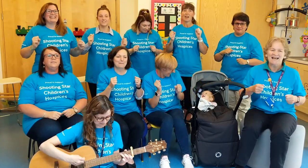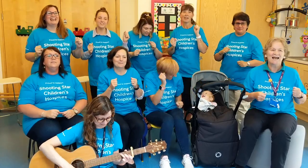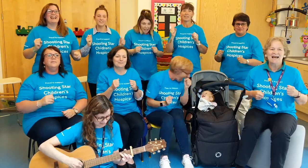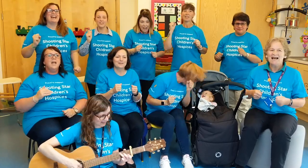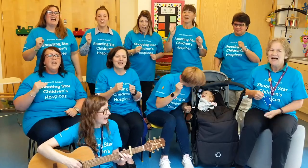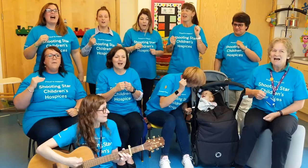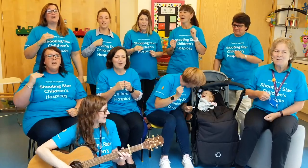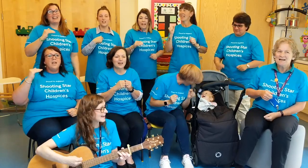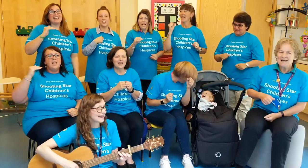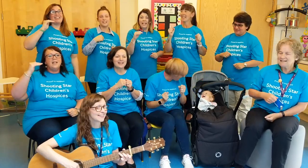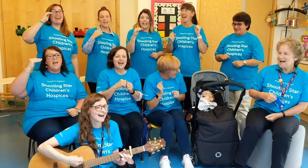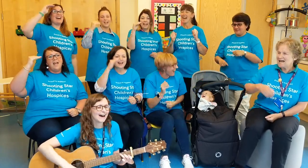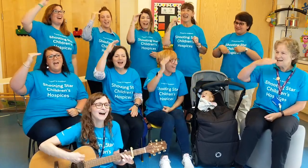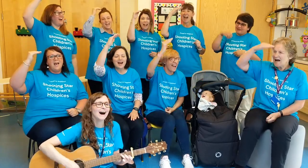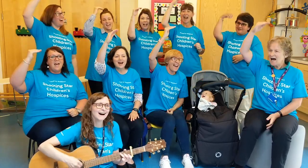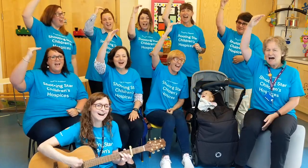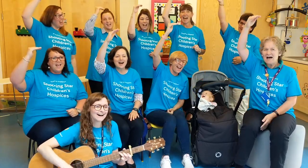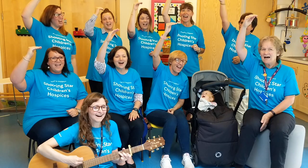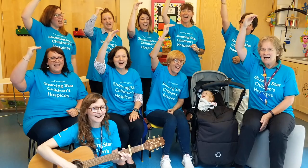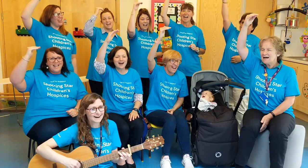I wanna hit that high Have battle